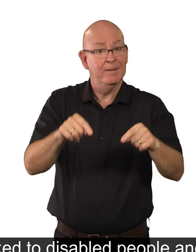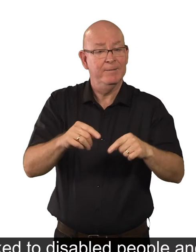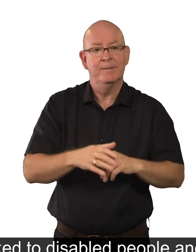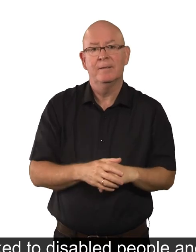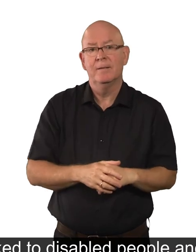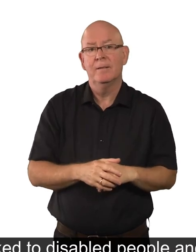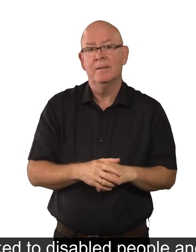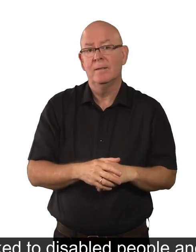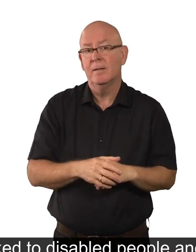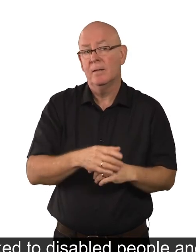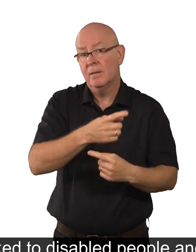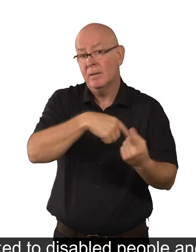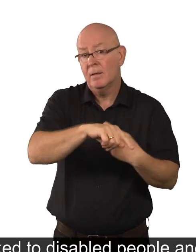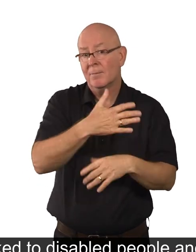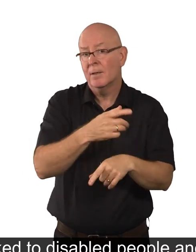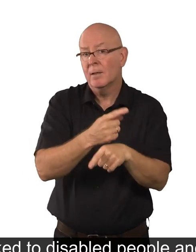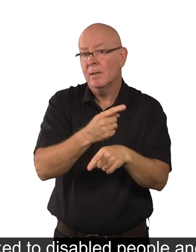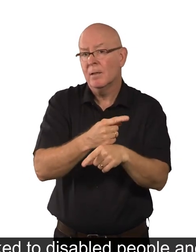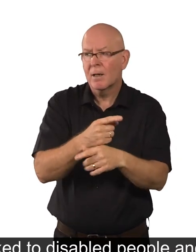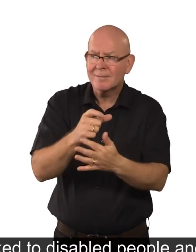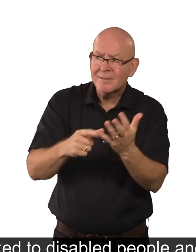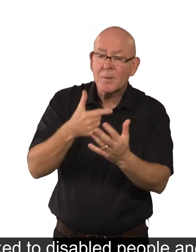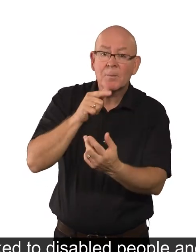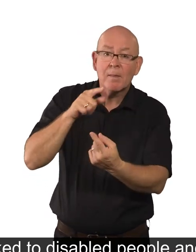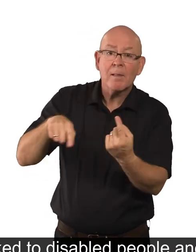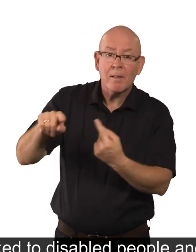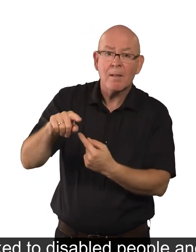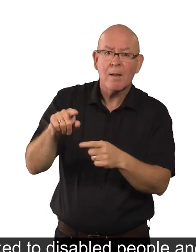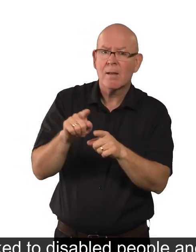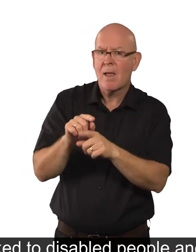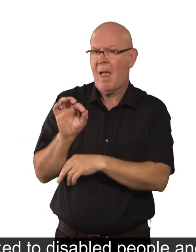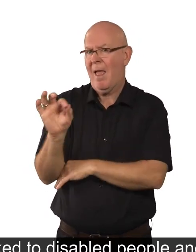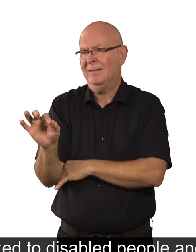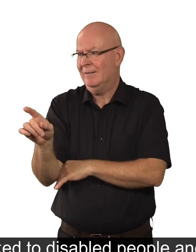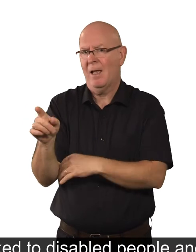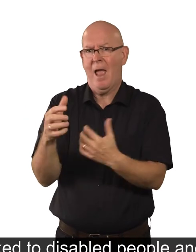We talked to disabled people and asked them how we could make this better.